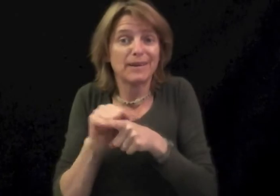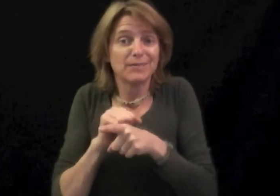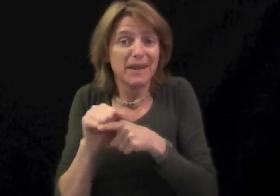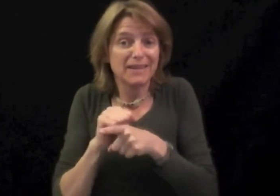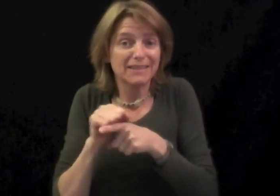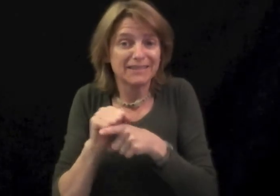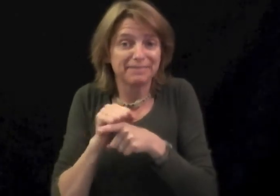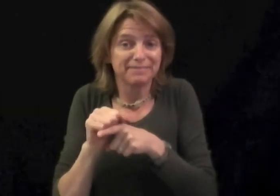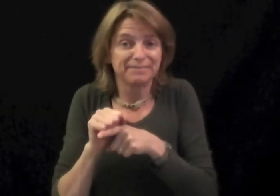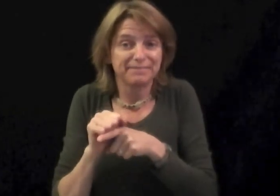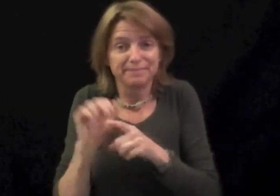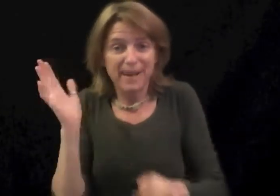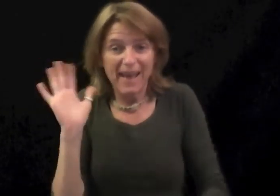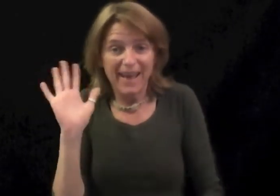PRACTICE. PRACTICE. BYE.